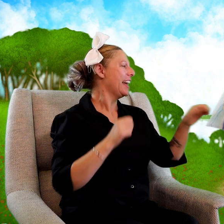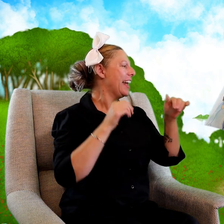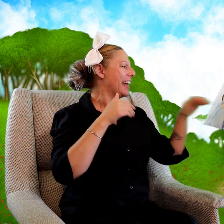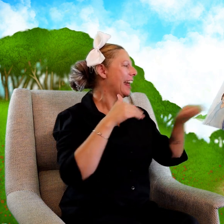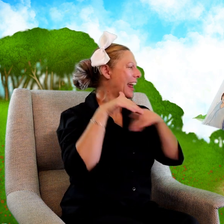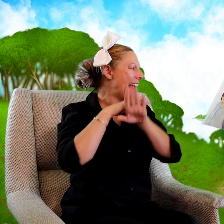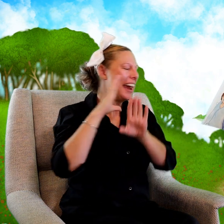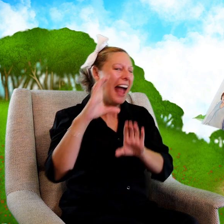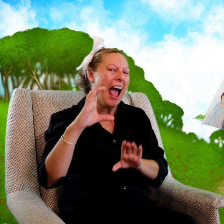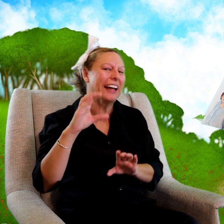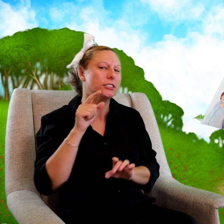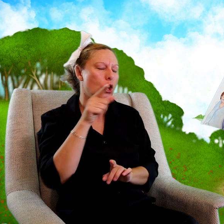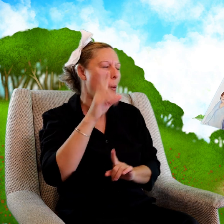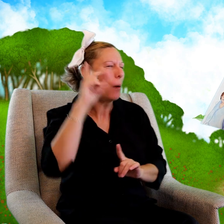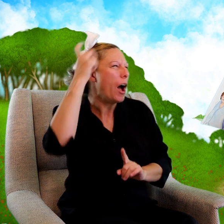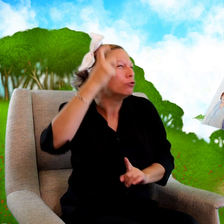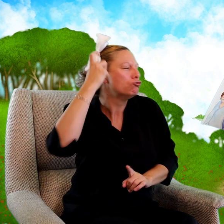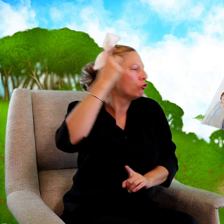In case you're wondering, Mum,